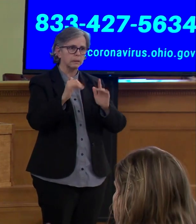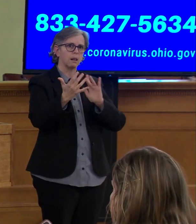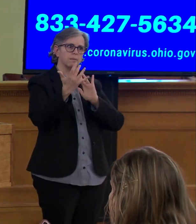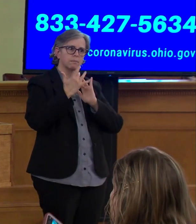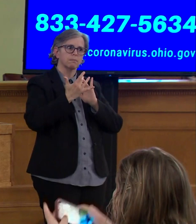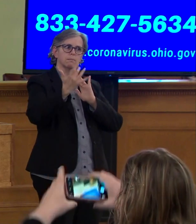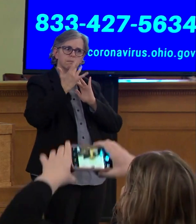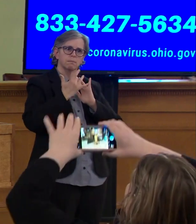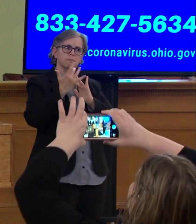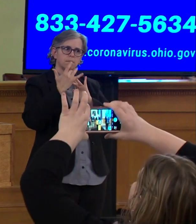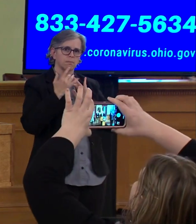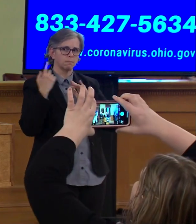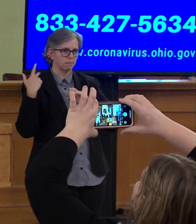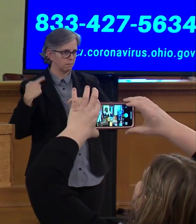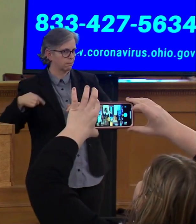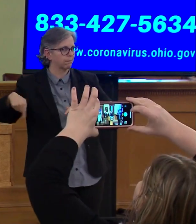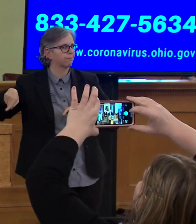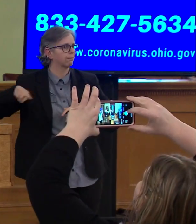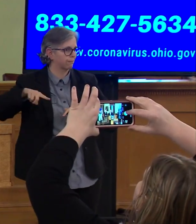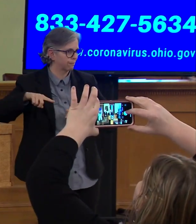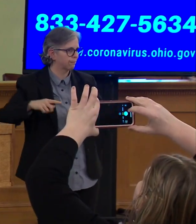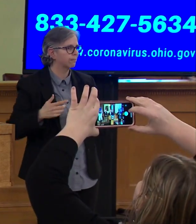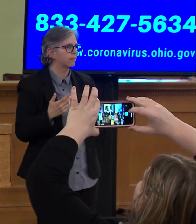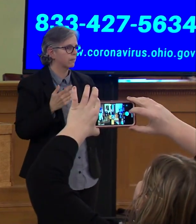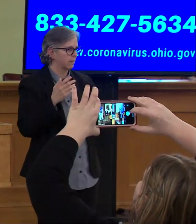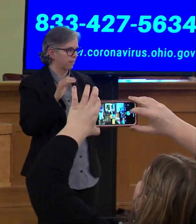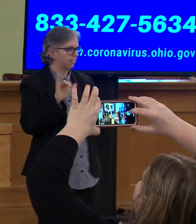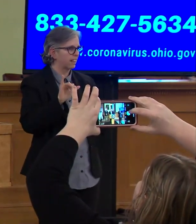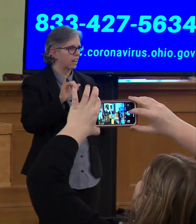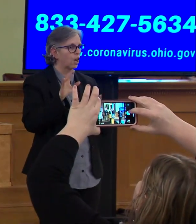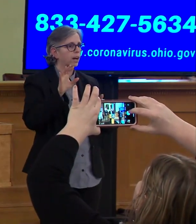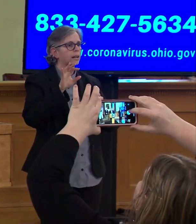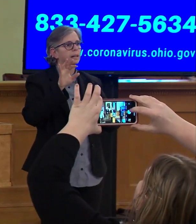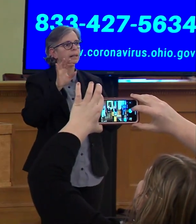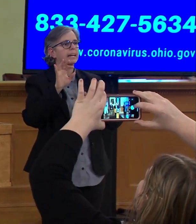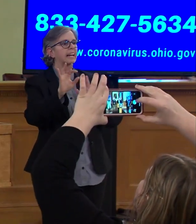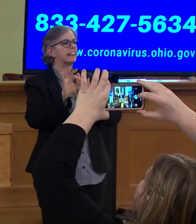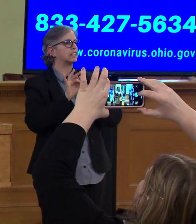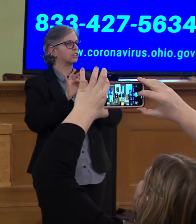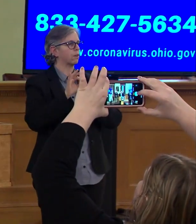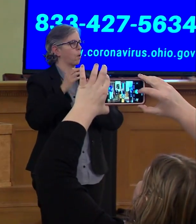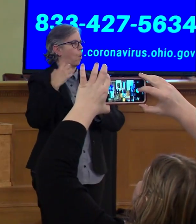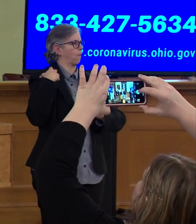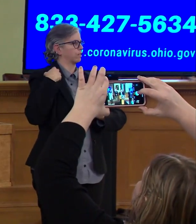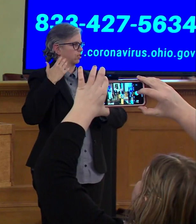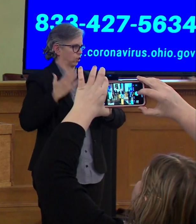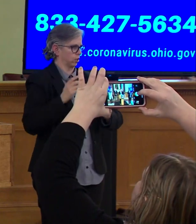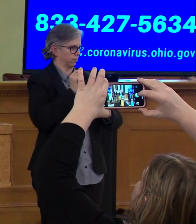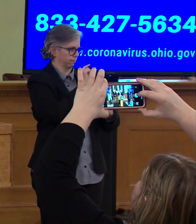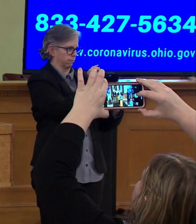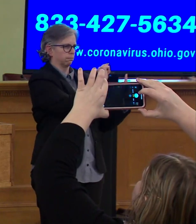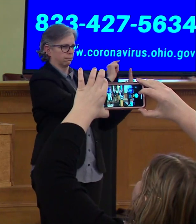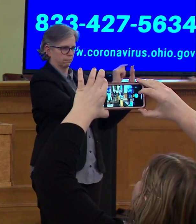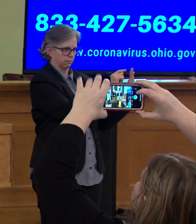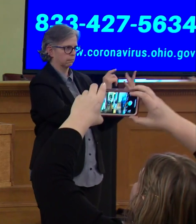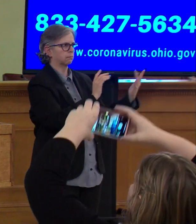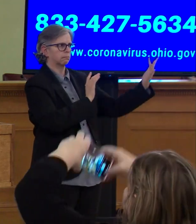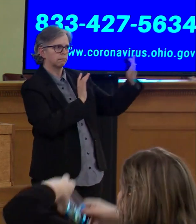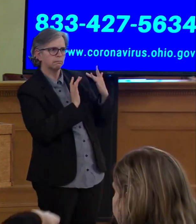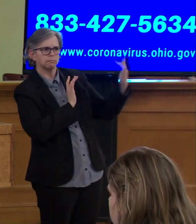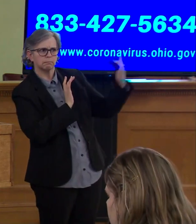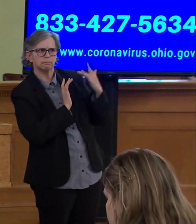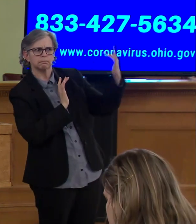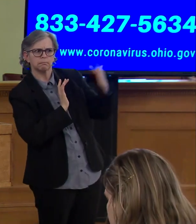officials, we have some things that,